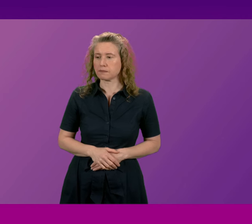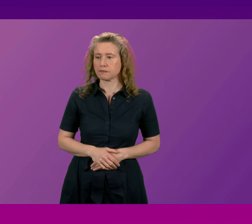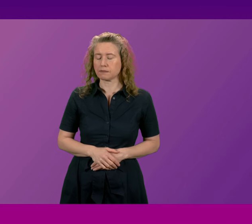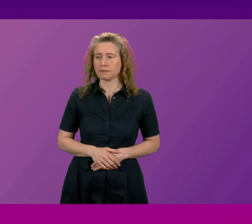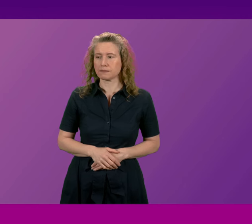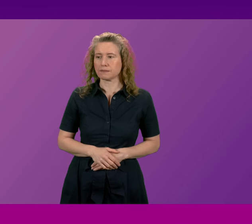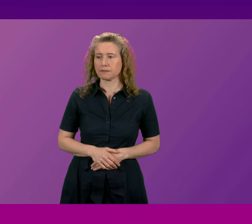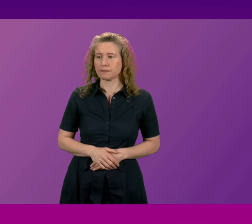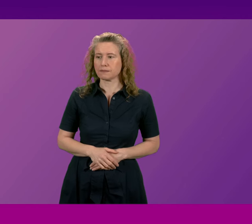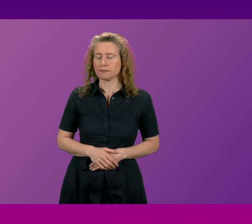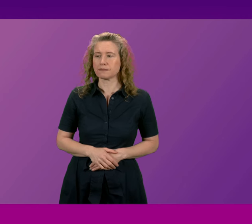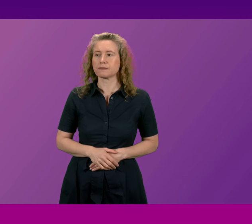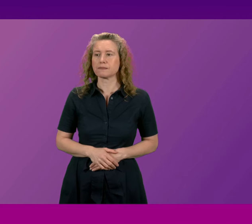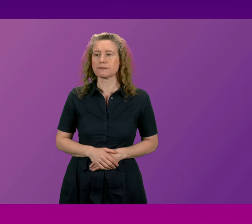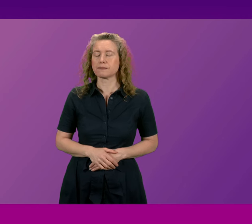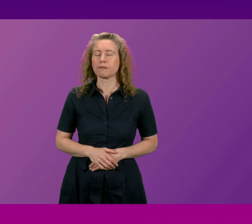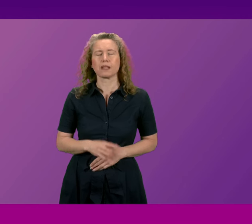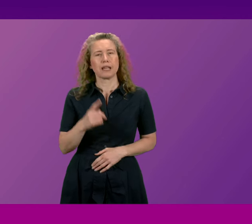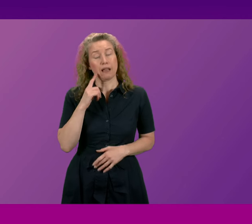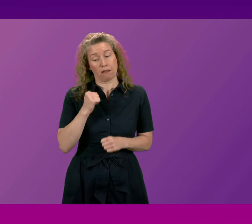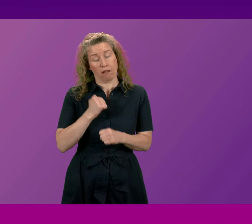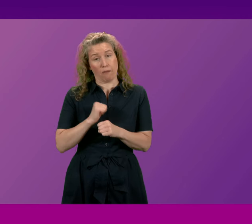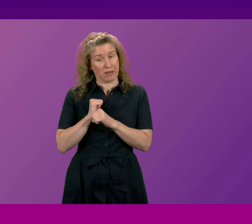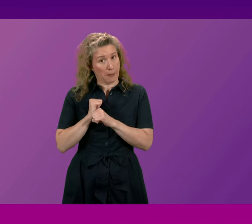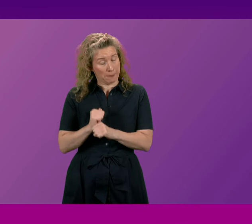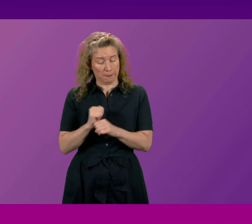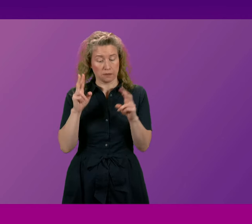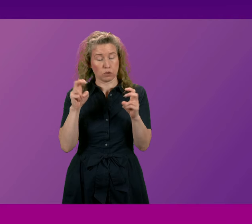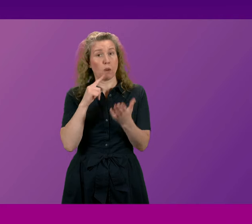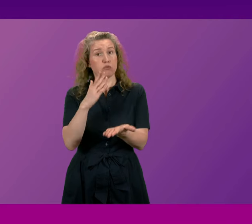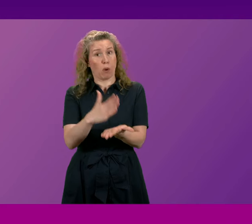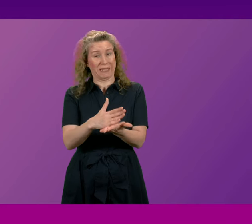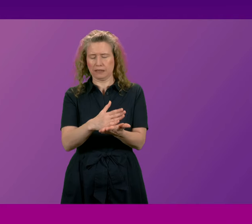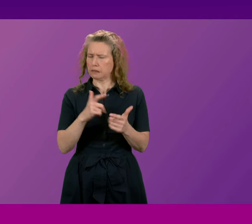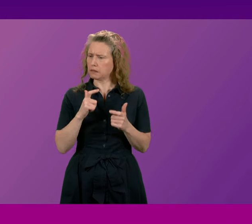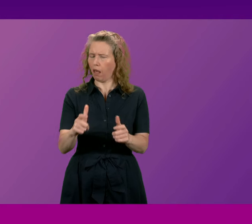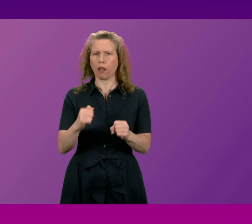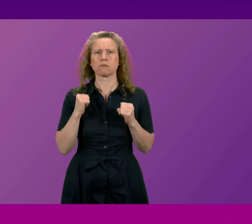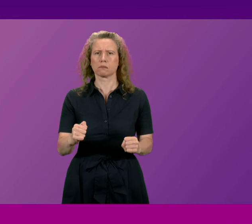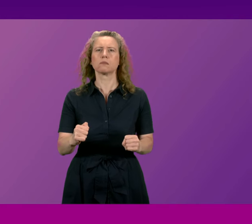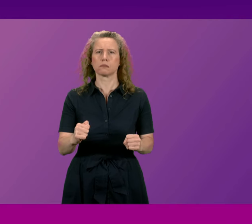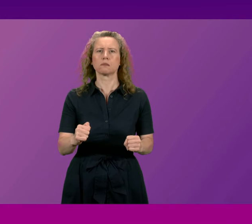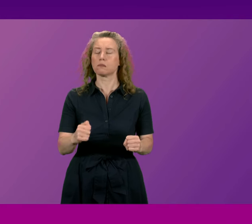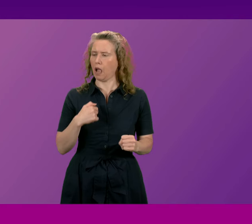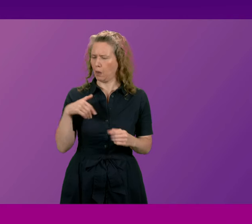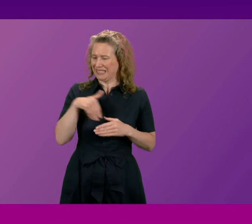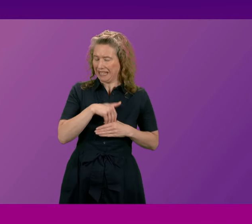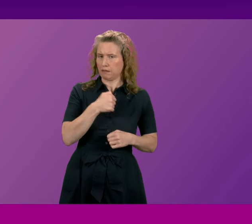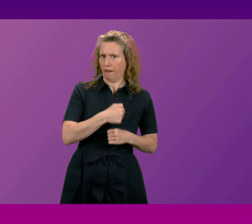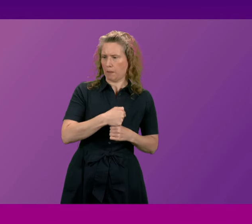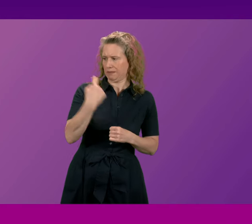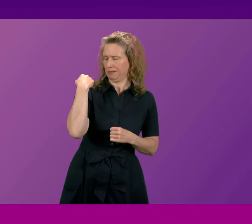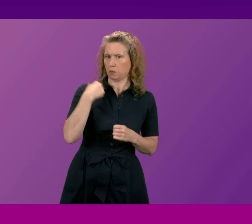I think the government's commitment to the promise is absolute I was in government when the